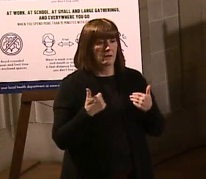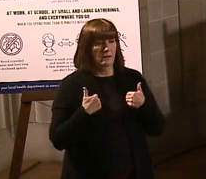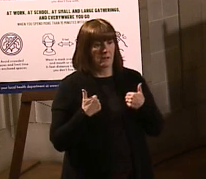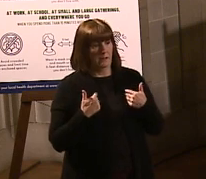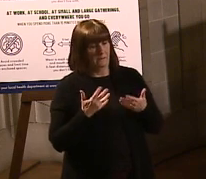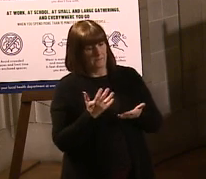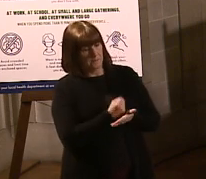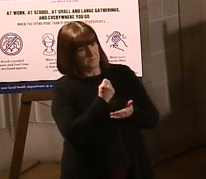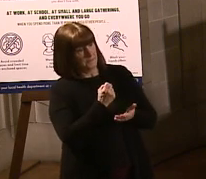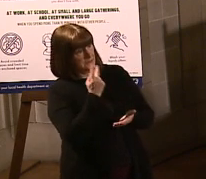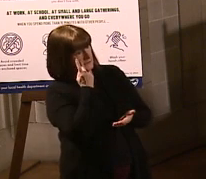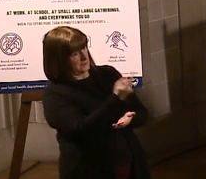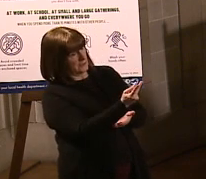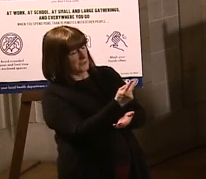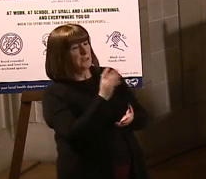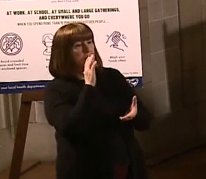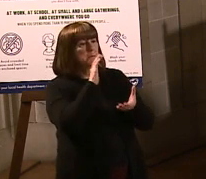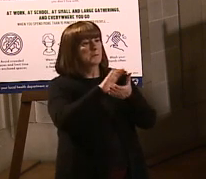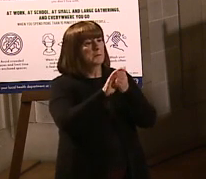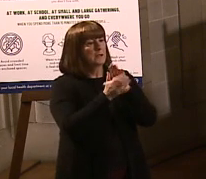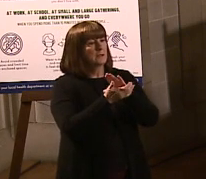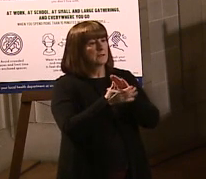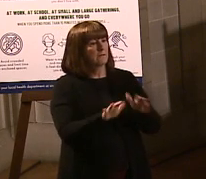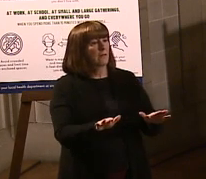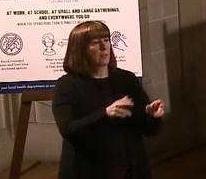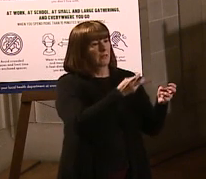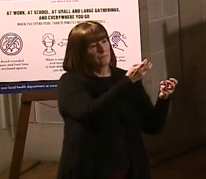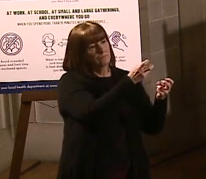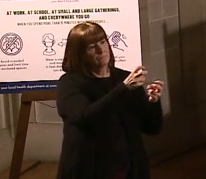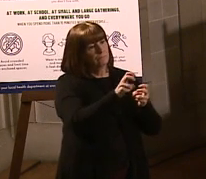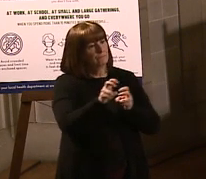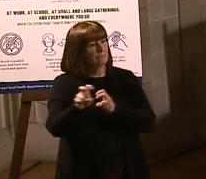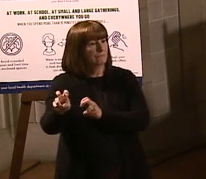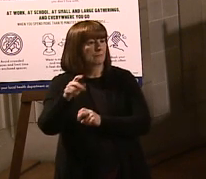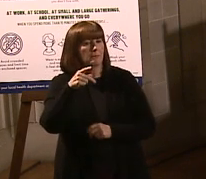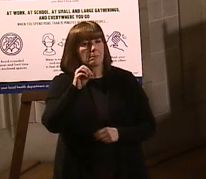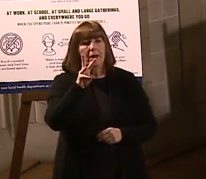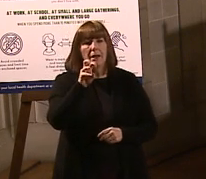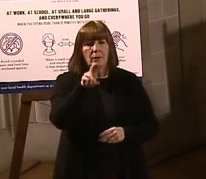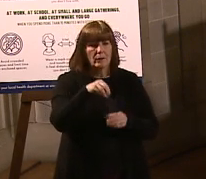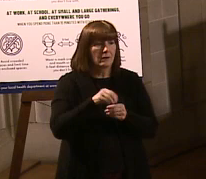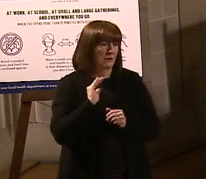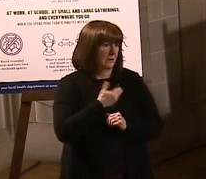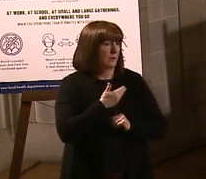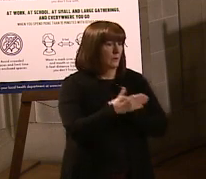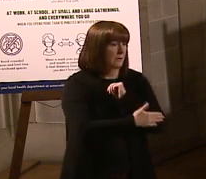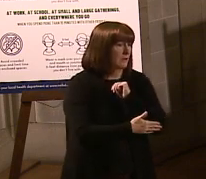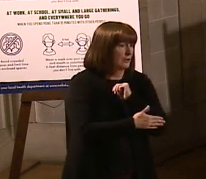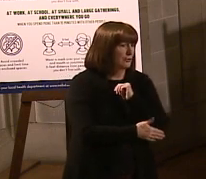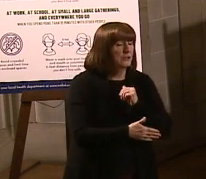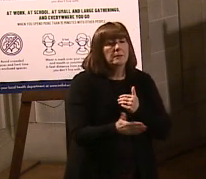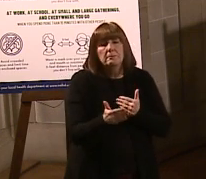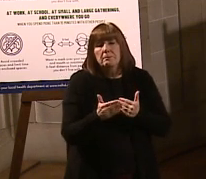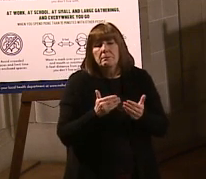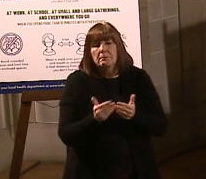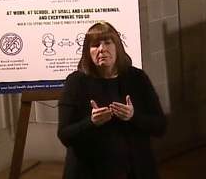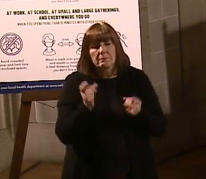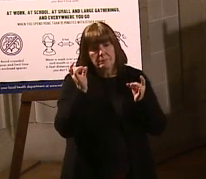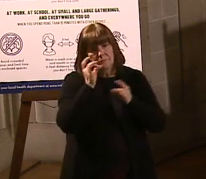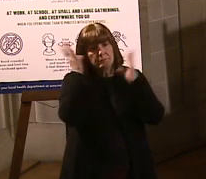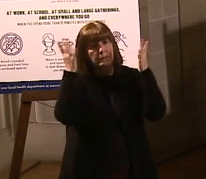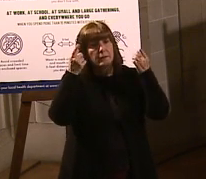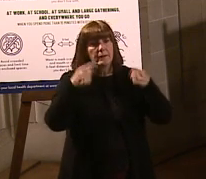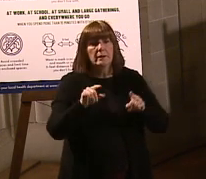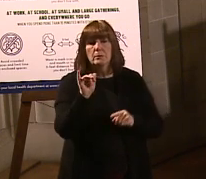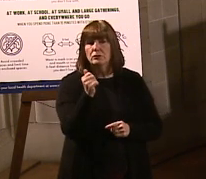to witness was the peaceful transition of power in our country. And that despite the tragedy of January 6th,